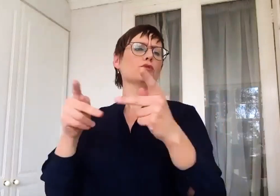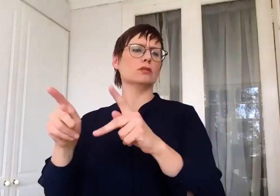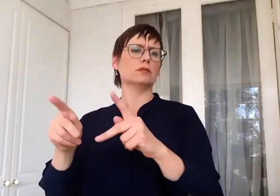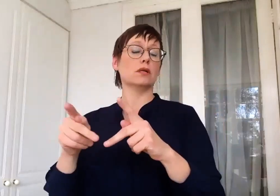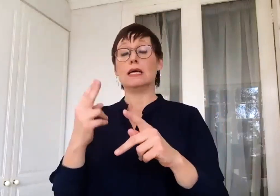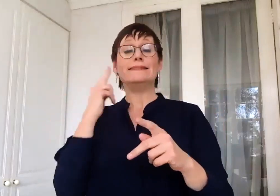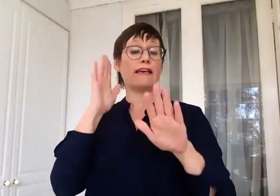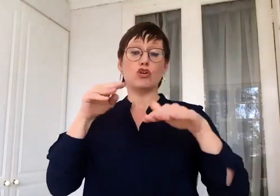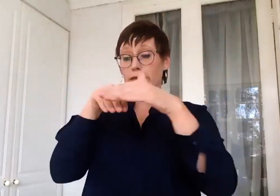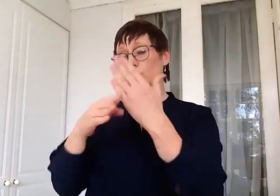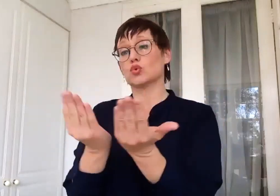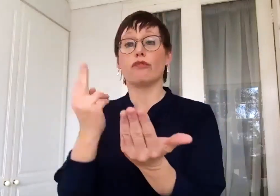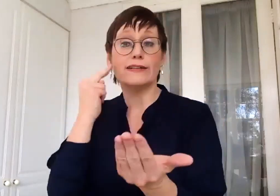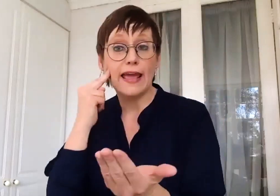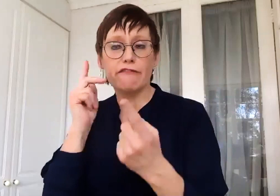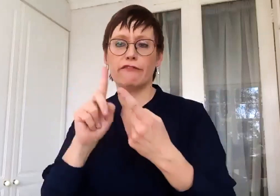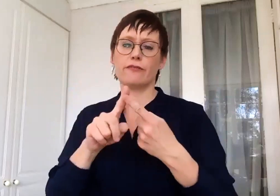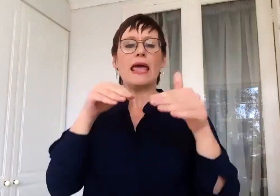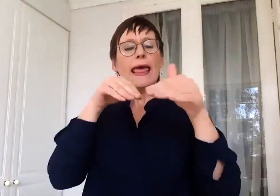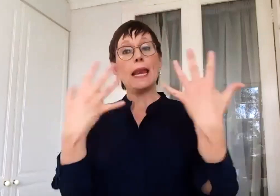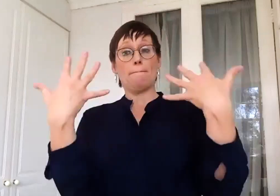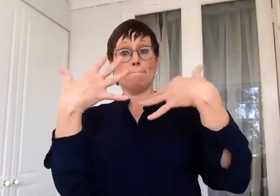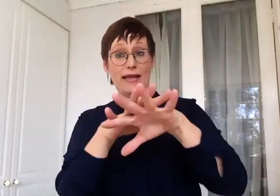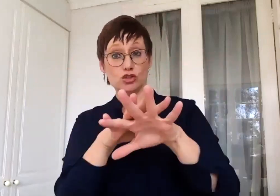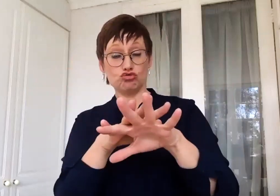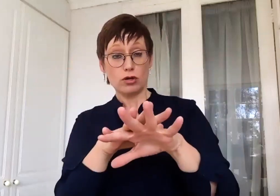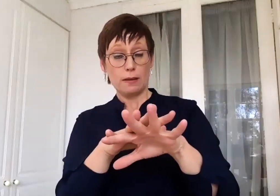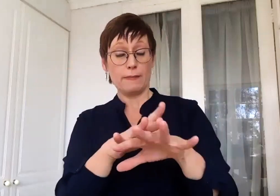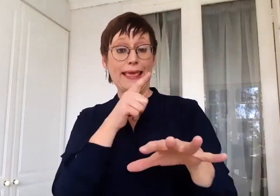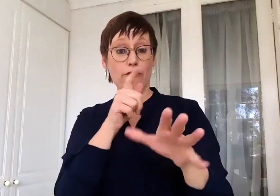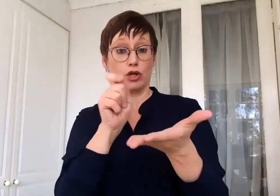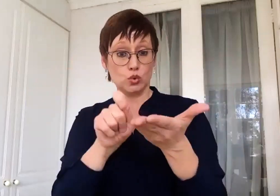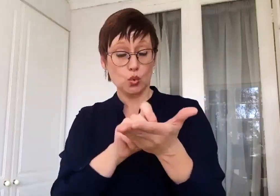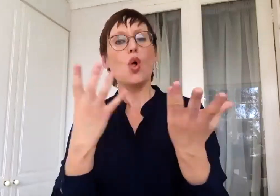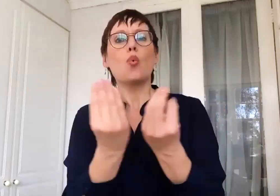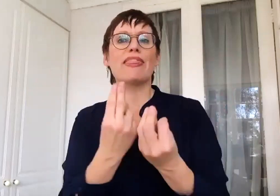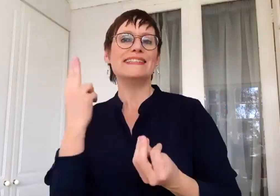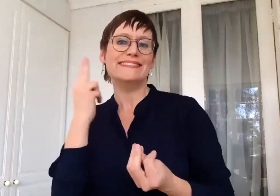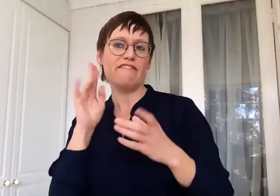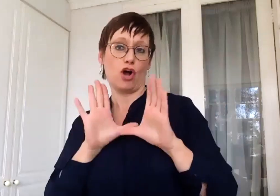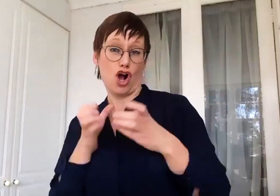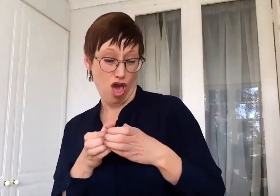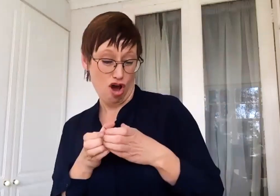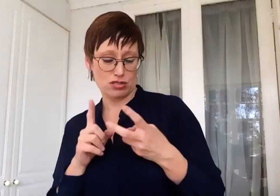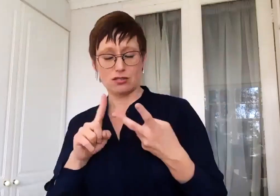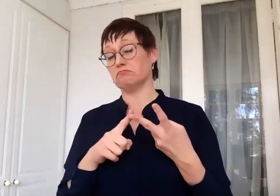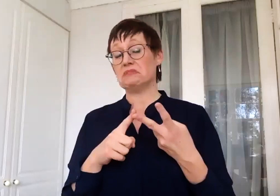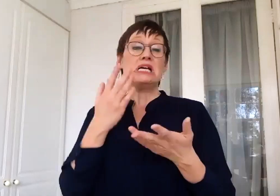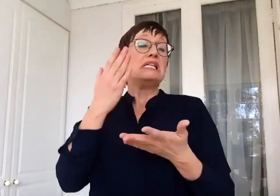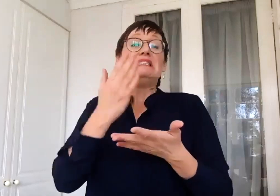in a mainstream with a unit or a class or support for deaf children. They can be mainstreamed without any support if they get